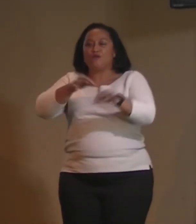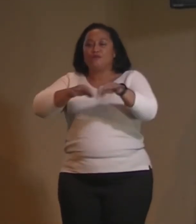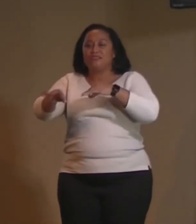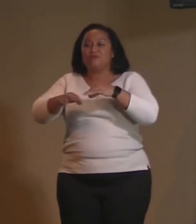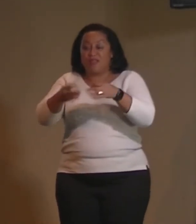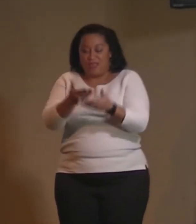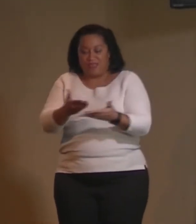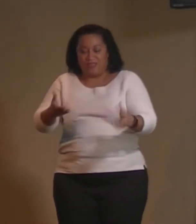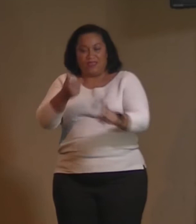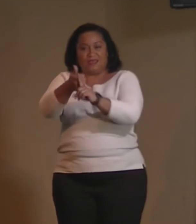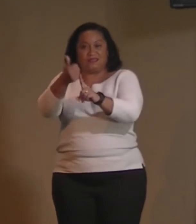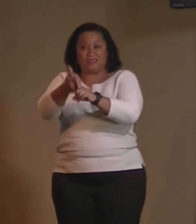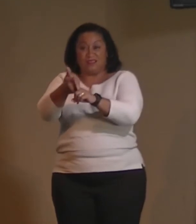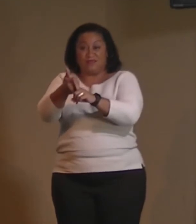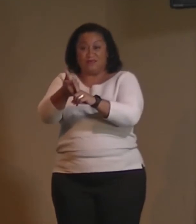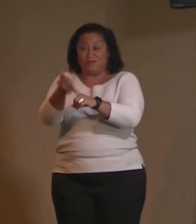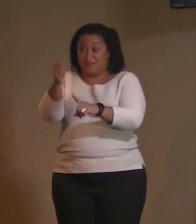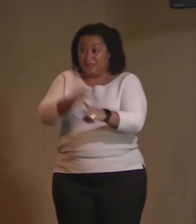Anyone who wants to share?